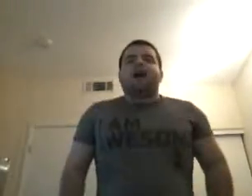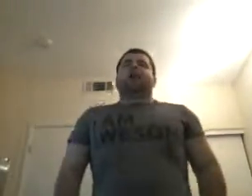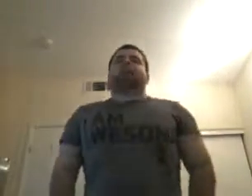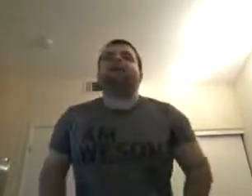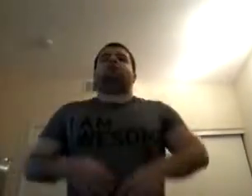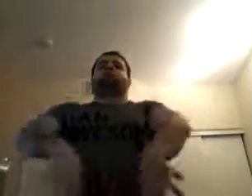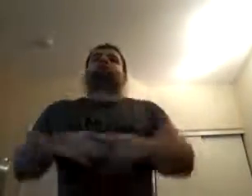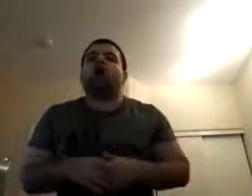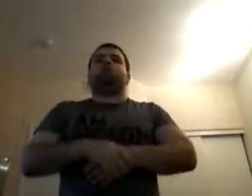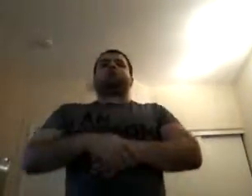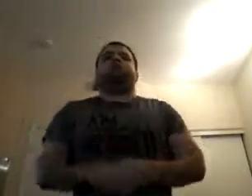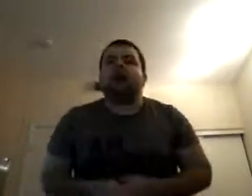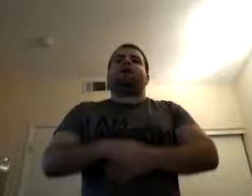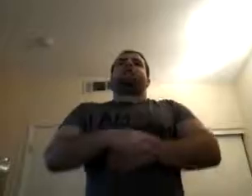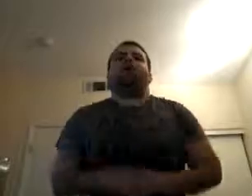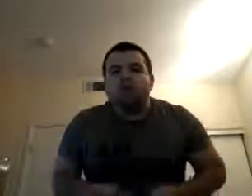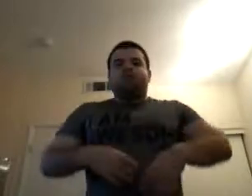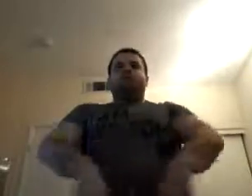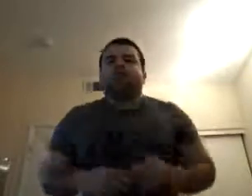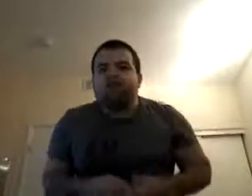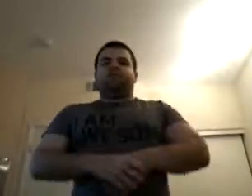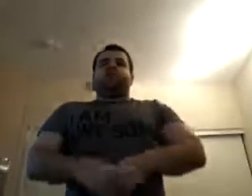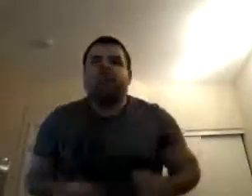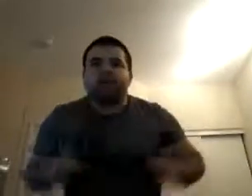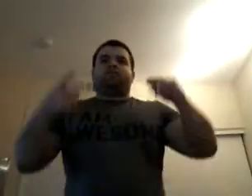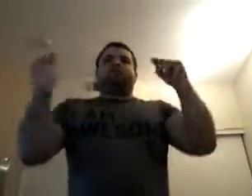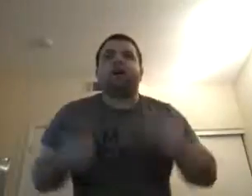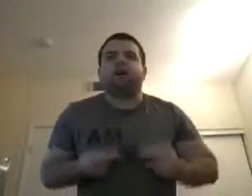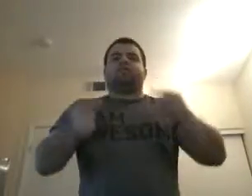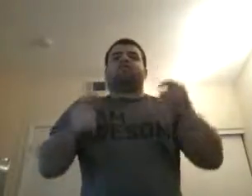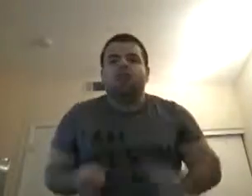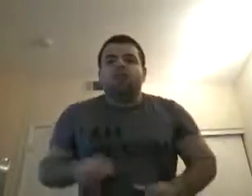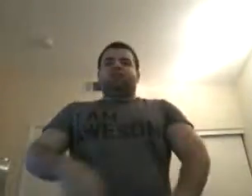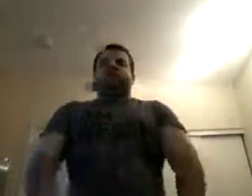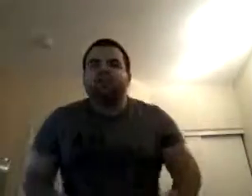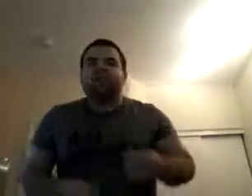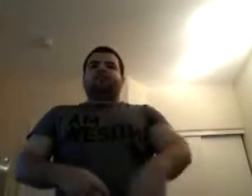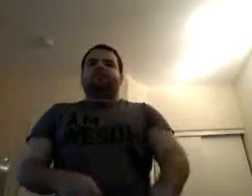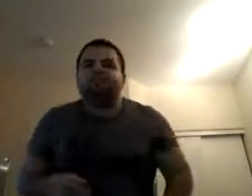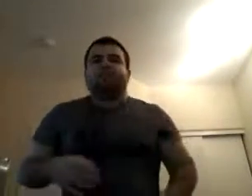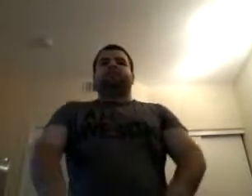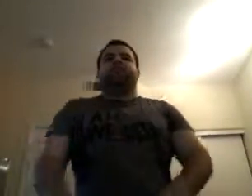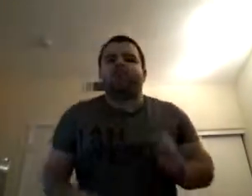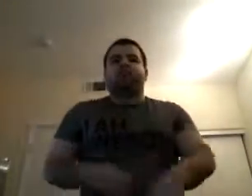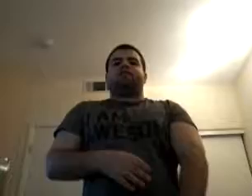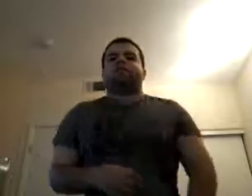I see what's going down. Here I am when you leave my room. On your side it's never gonna come in again.